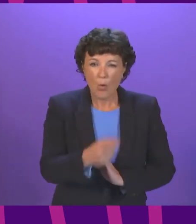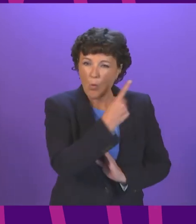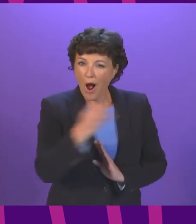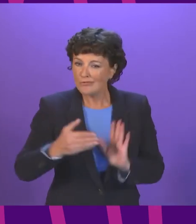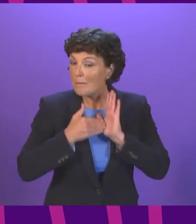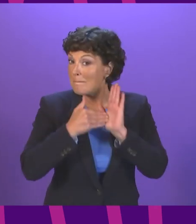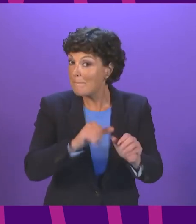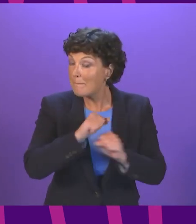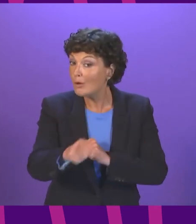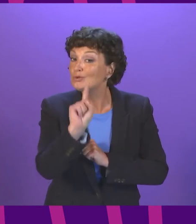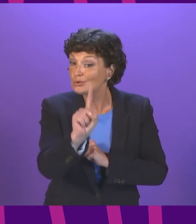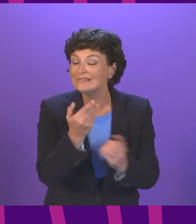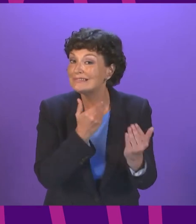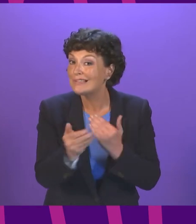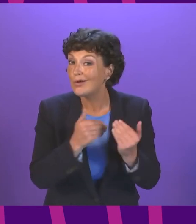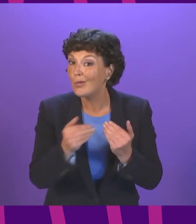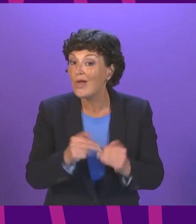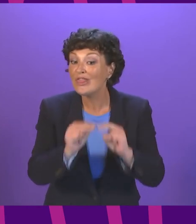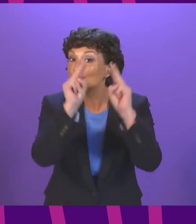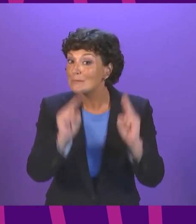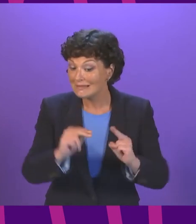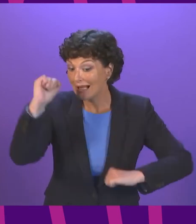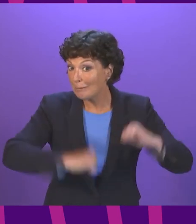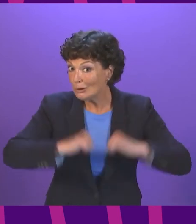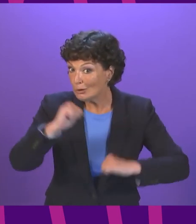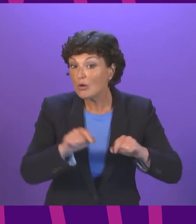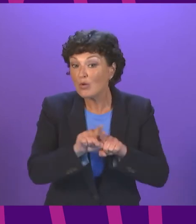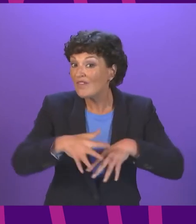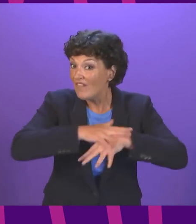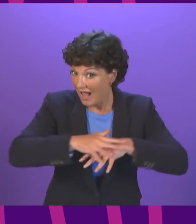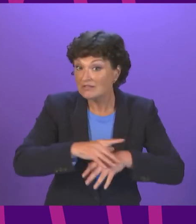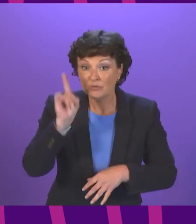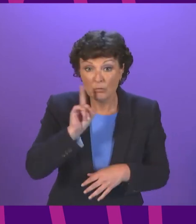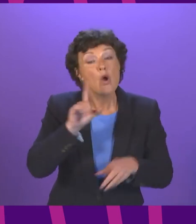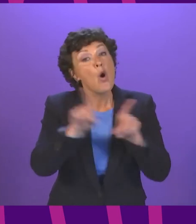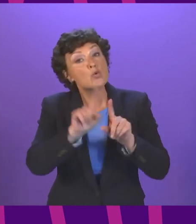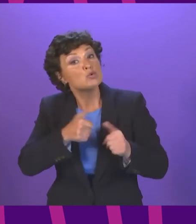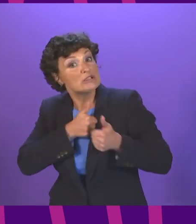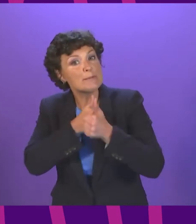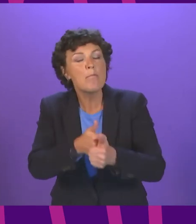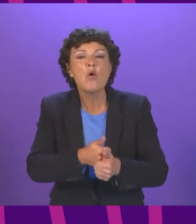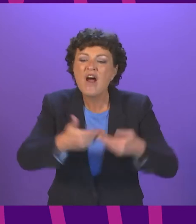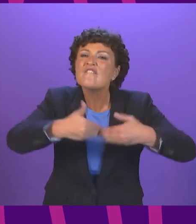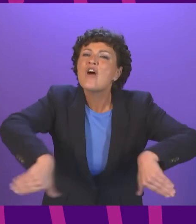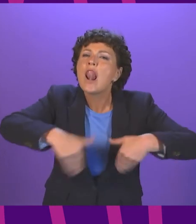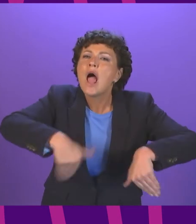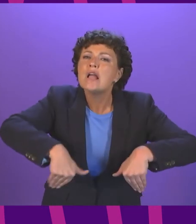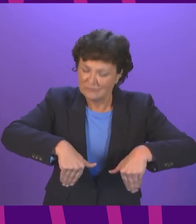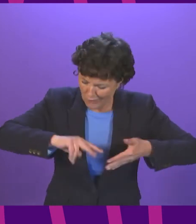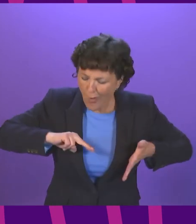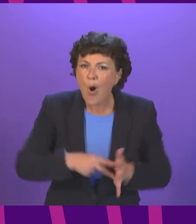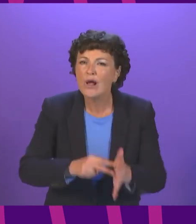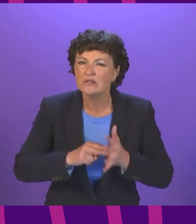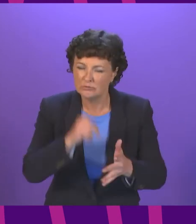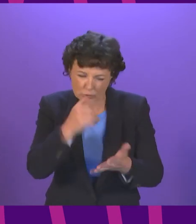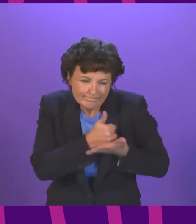to tackle domestic abuse and violence against women and also support the frontline organisations who do so much to help